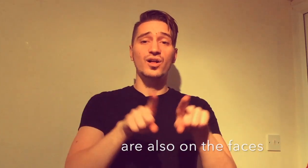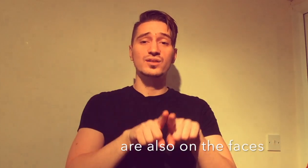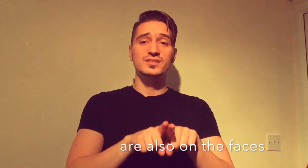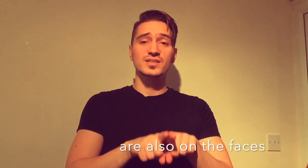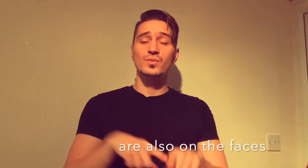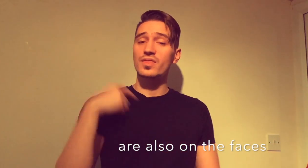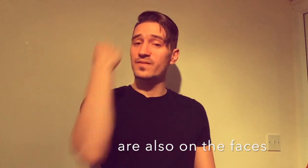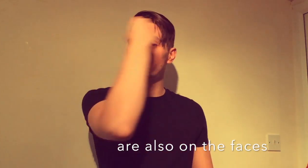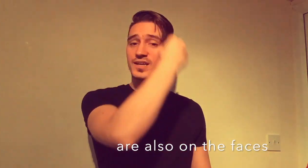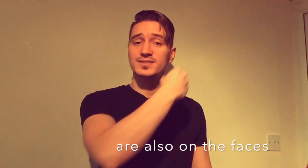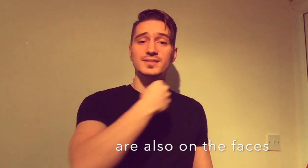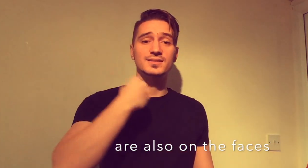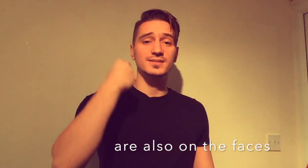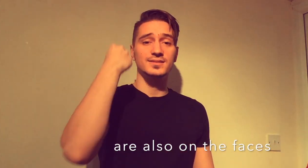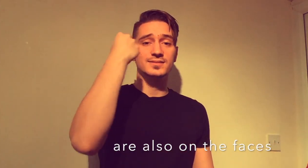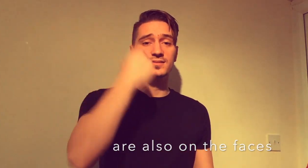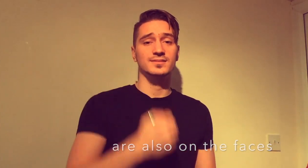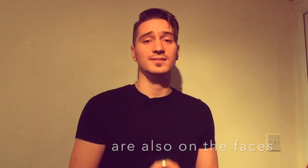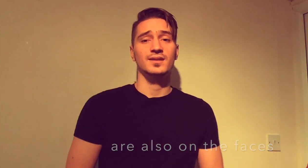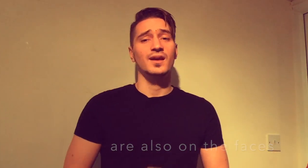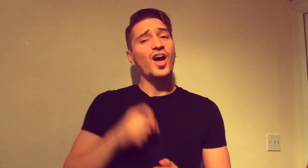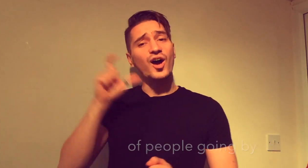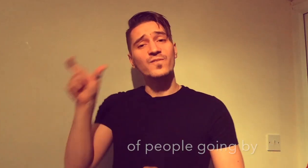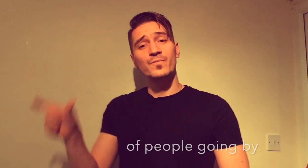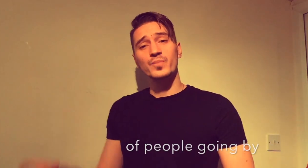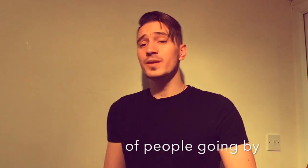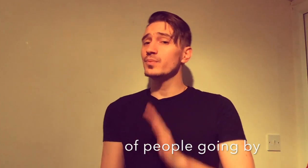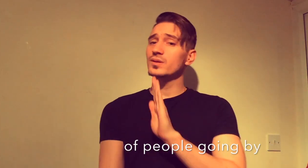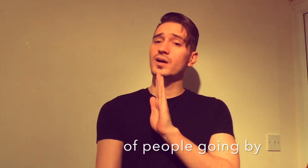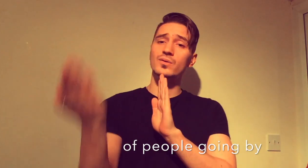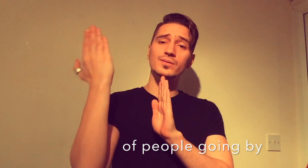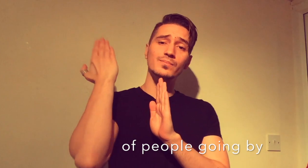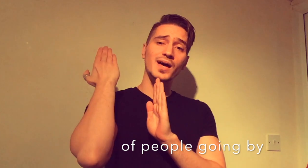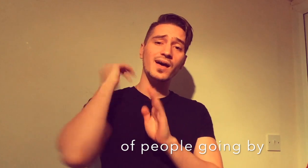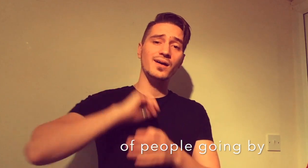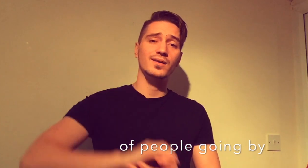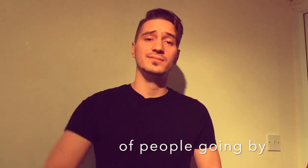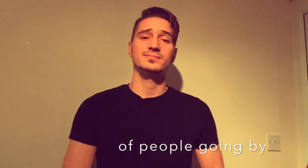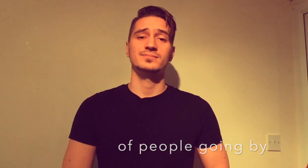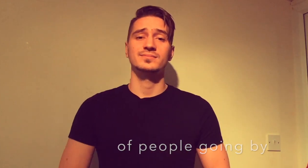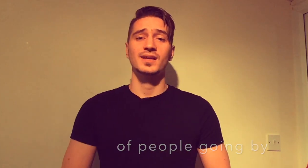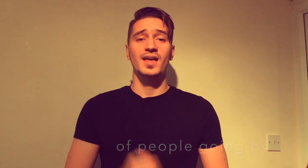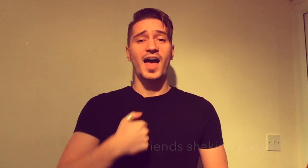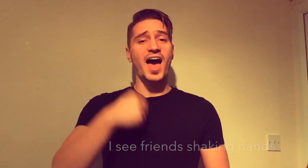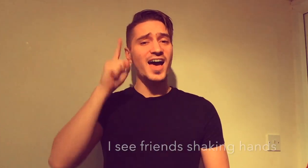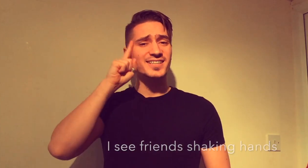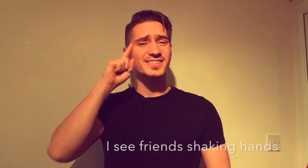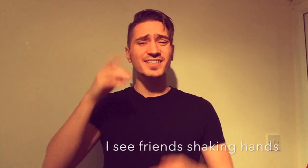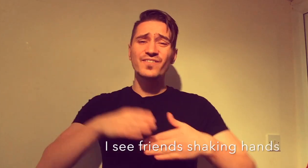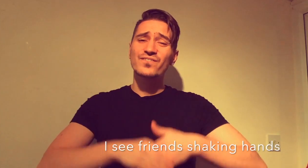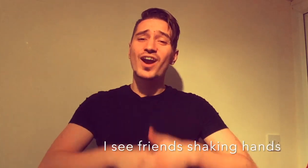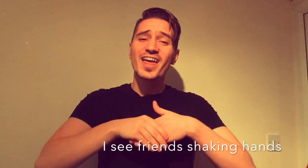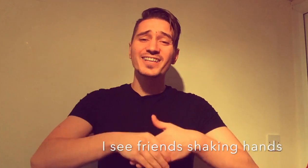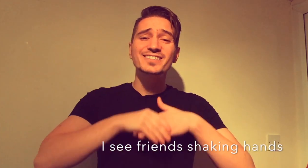also on the faces of people going by. I see friends